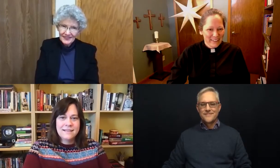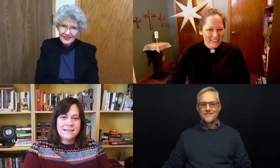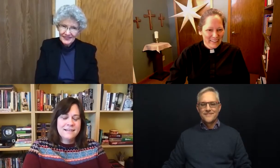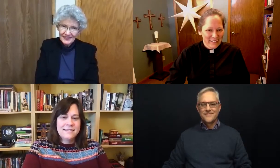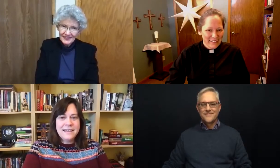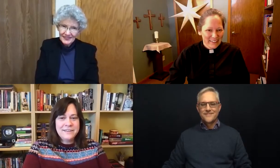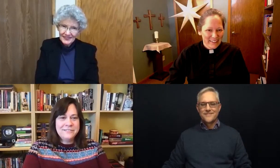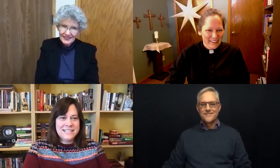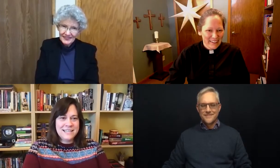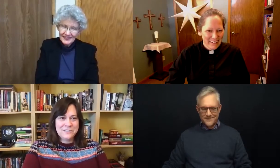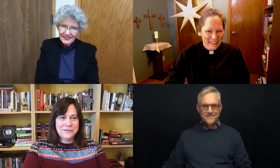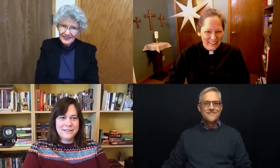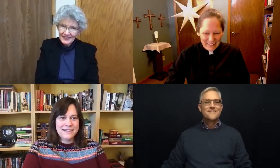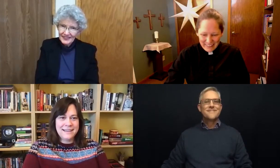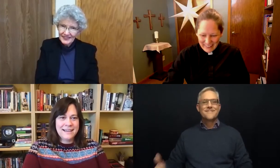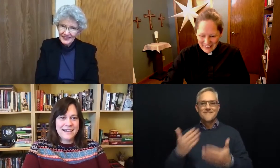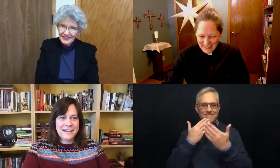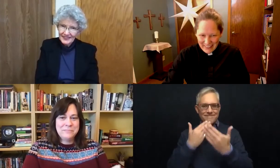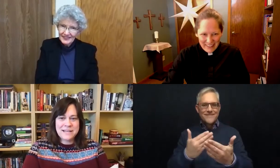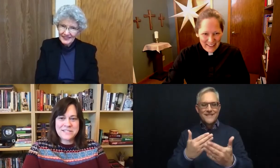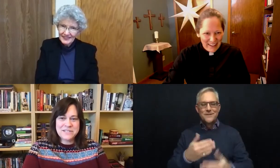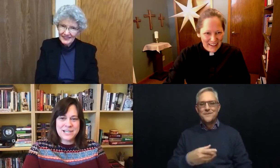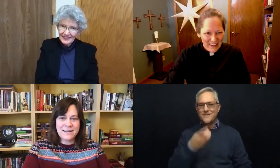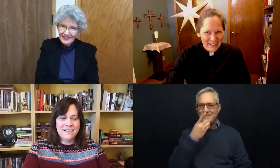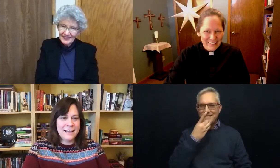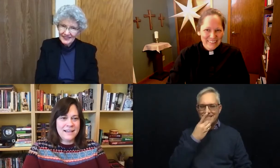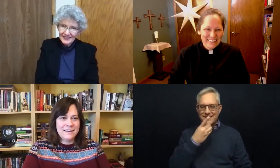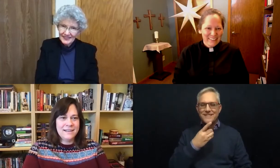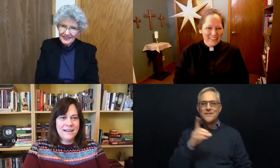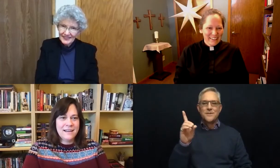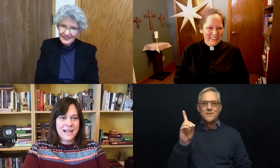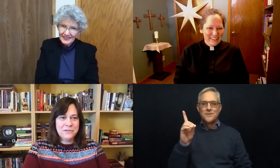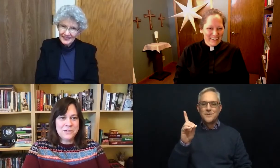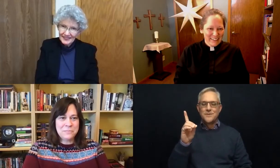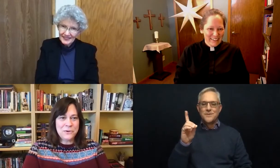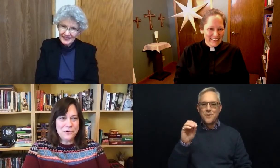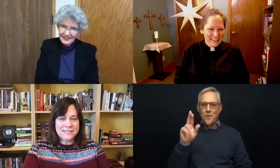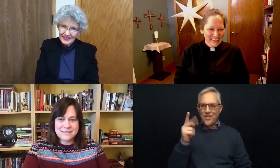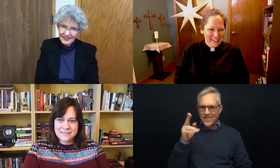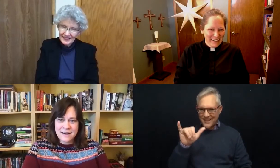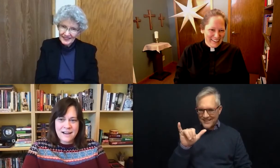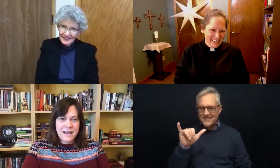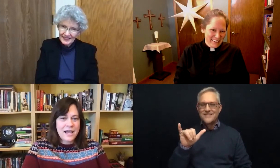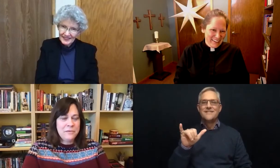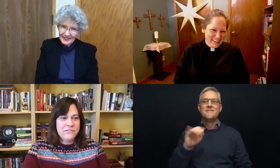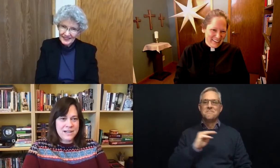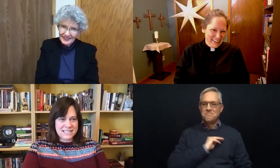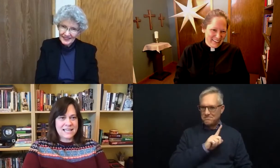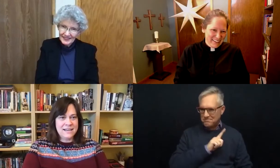Thank you, Deacon Dorothy and Pastor Michelle, and everyone at BOLD. I am very excited